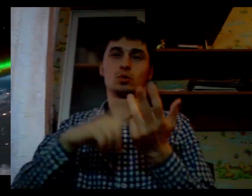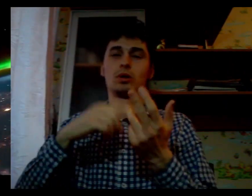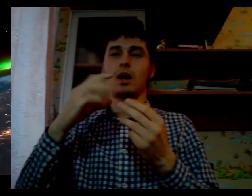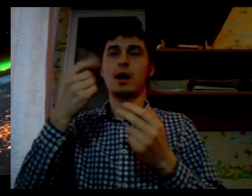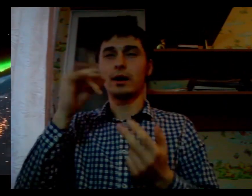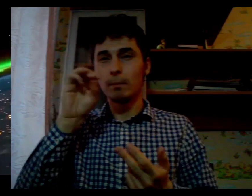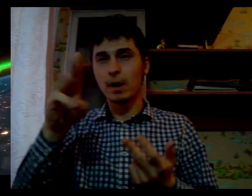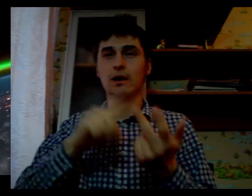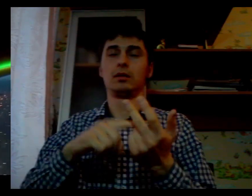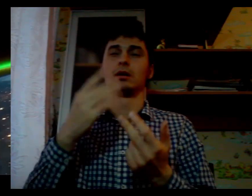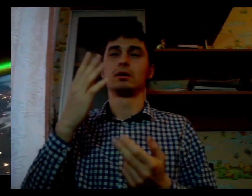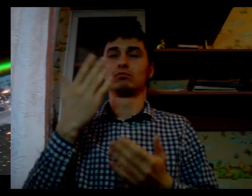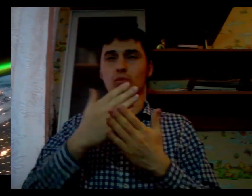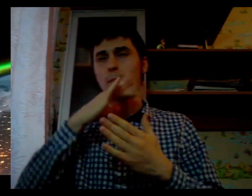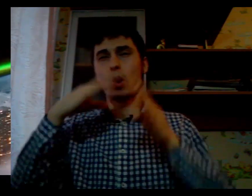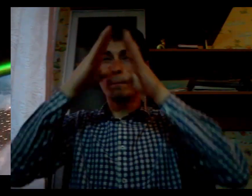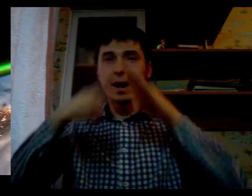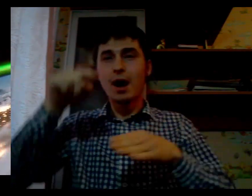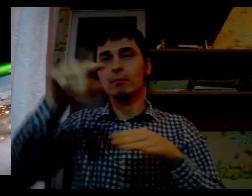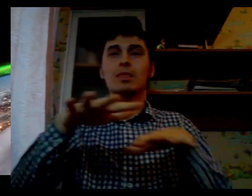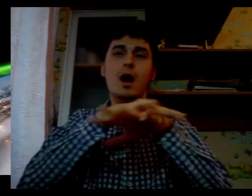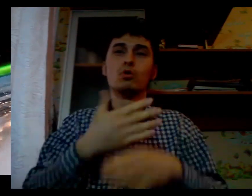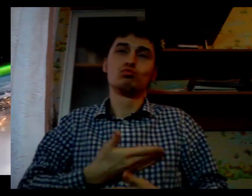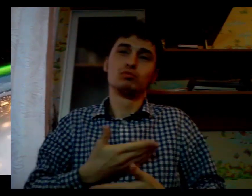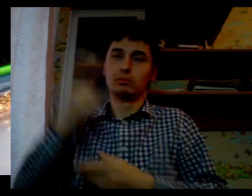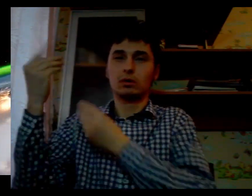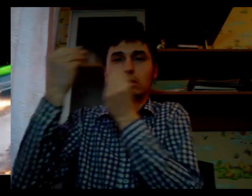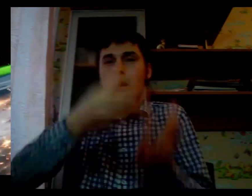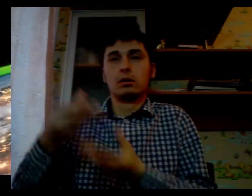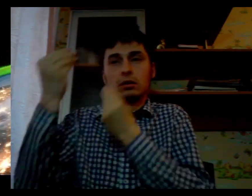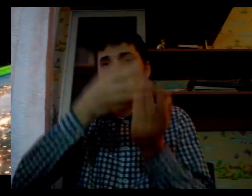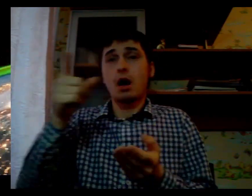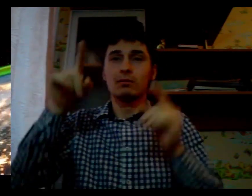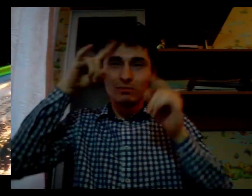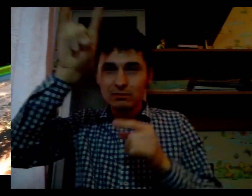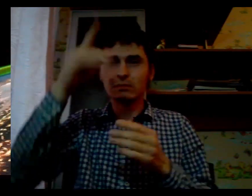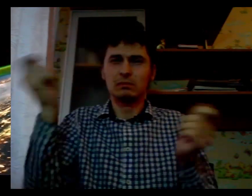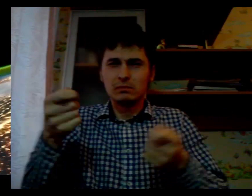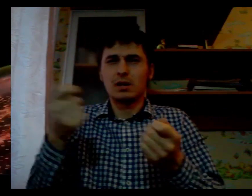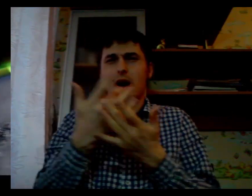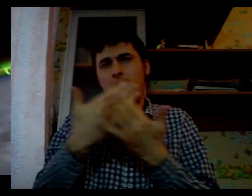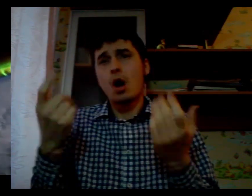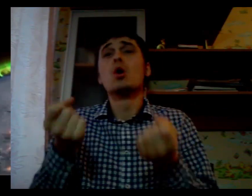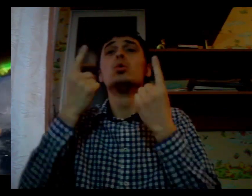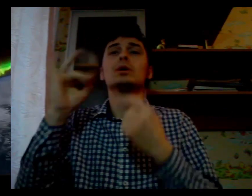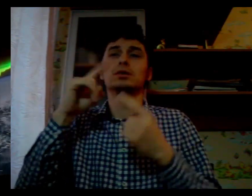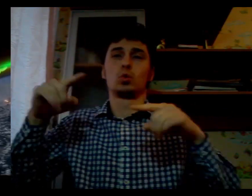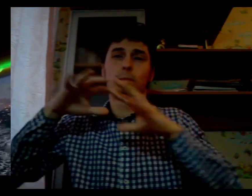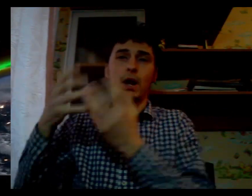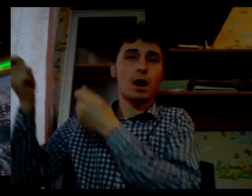Realizing this goal will require an intrapreneurial spirit, an a new generation of scientists and a...